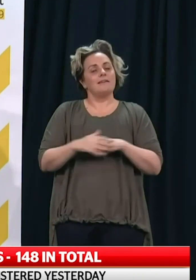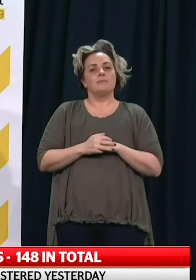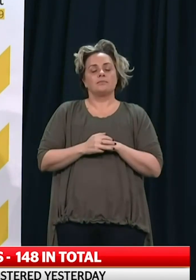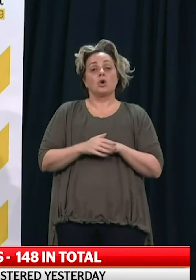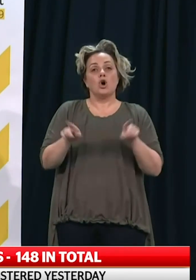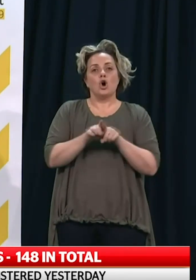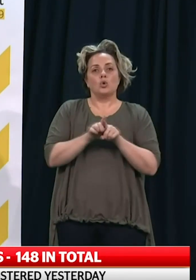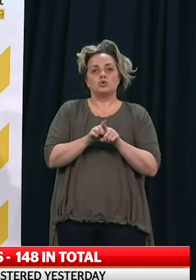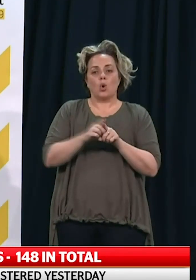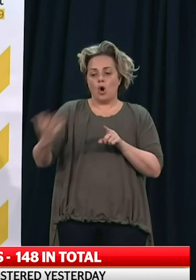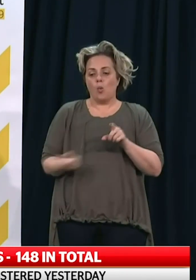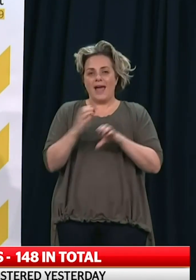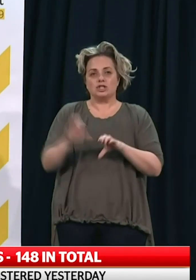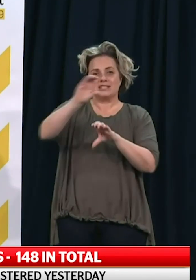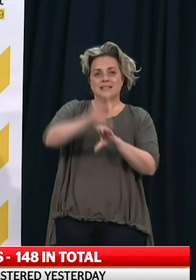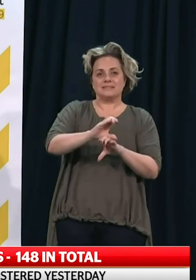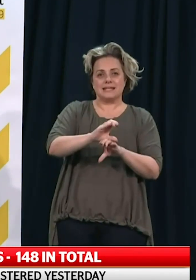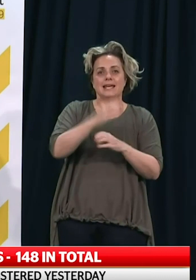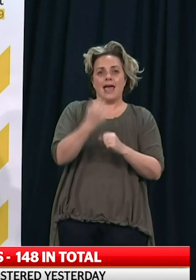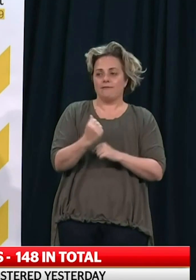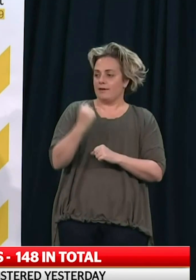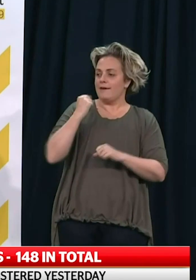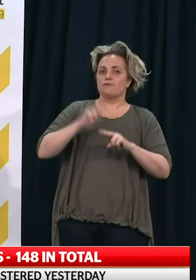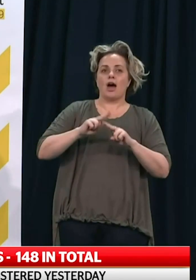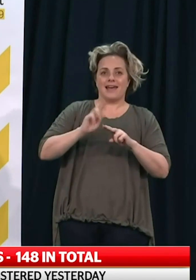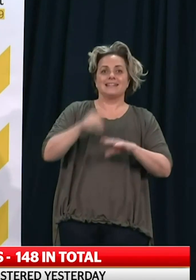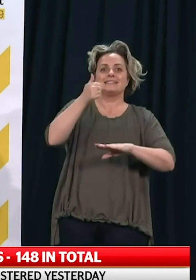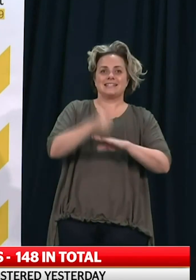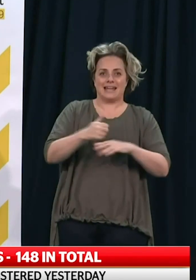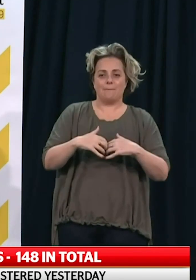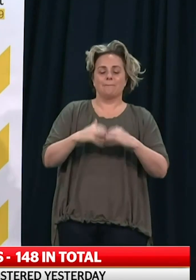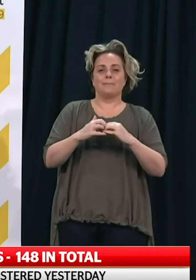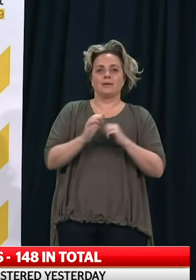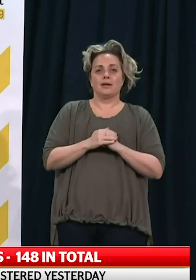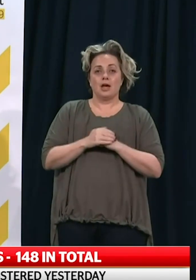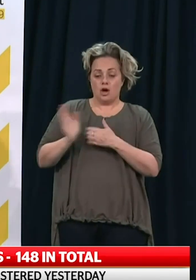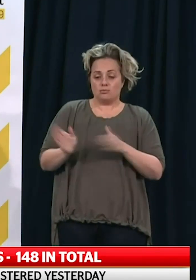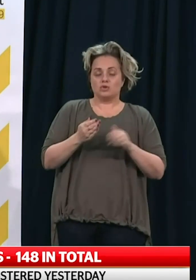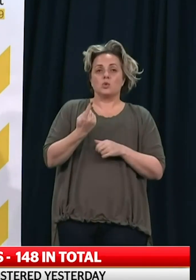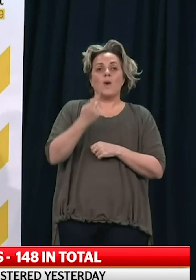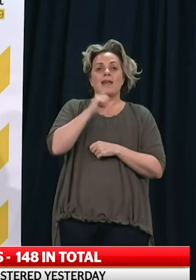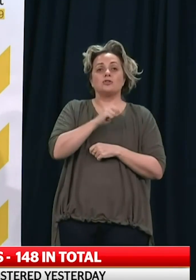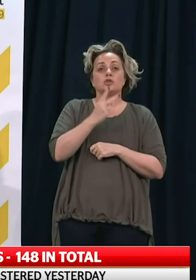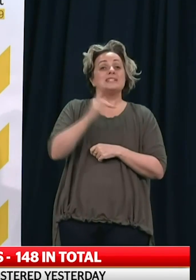we also have the wage subsidy scheme. This came into effect on Friday. We've had processed 127